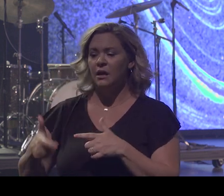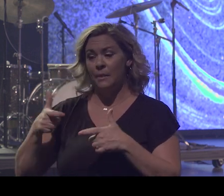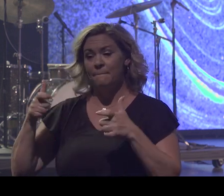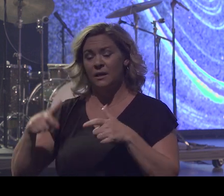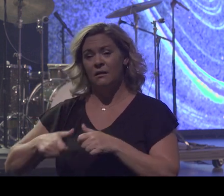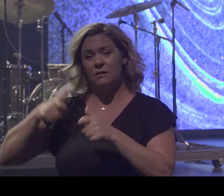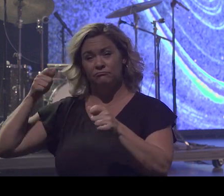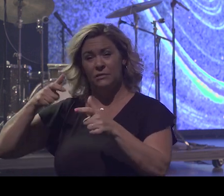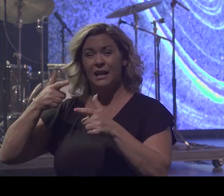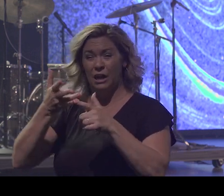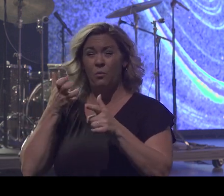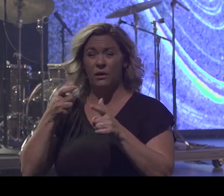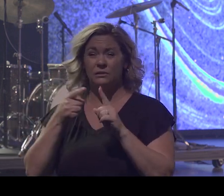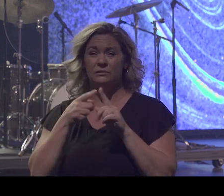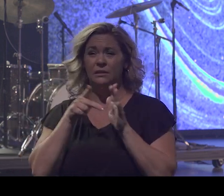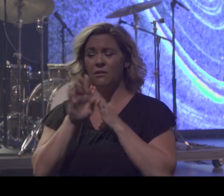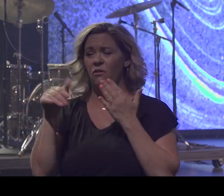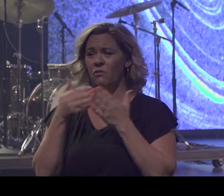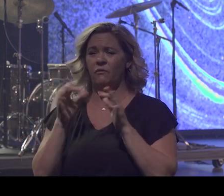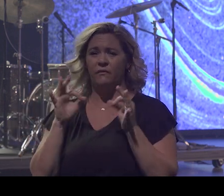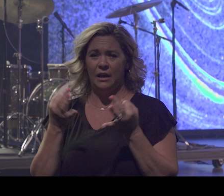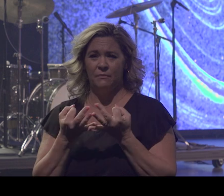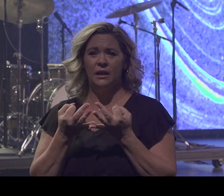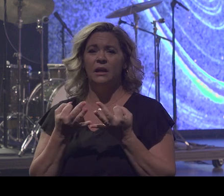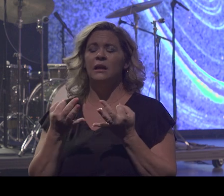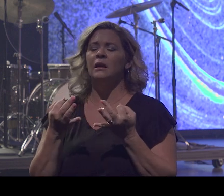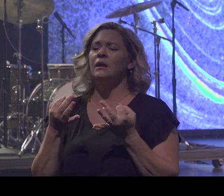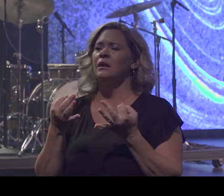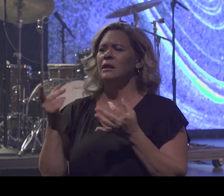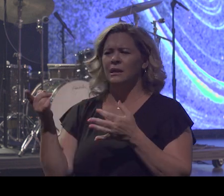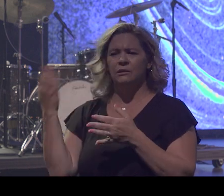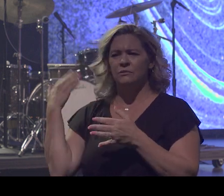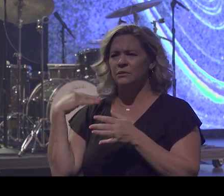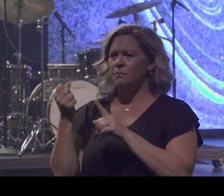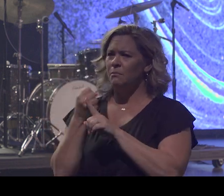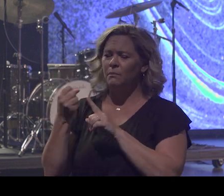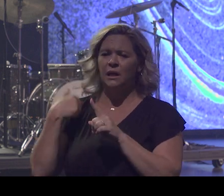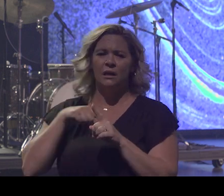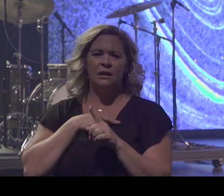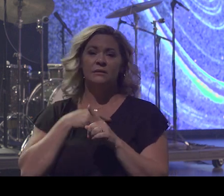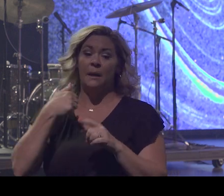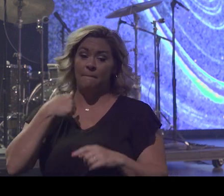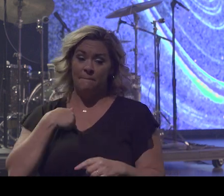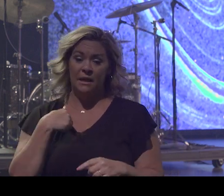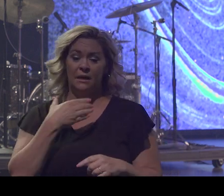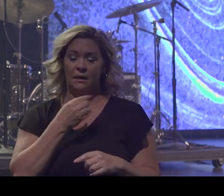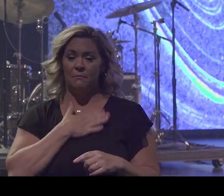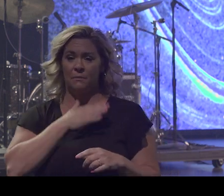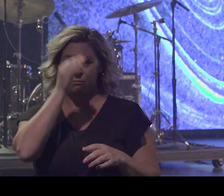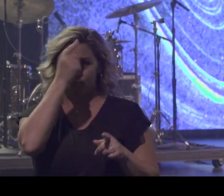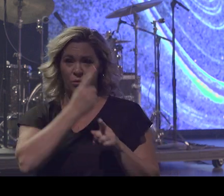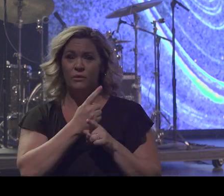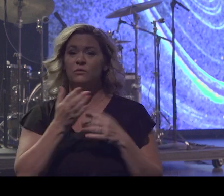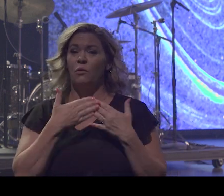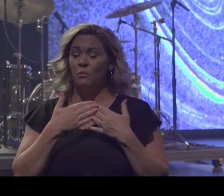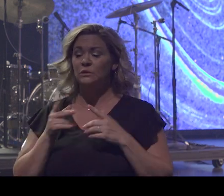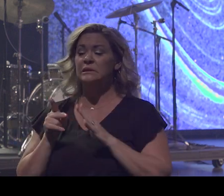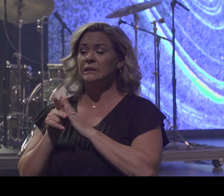used to beat us and reject us. So, me and my brothers came this close to killing him tonight. Had it not been for my mother getting us out of the